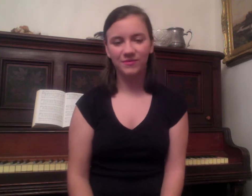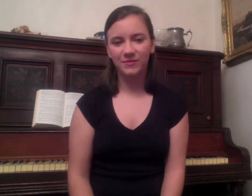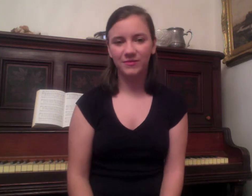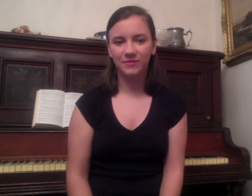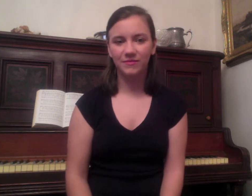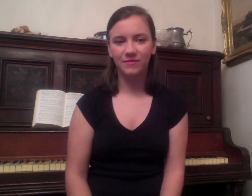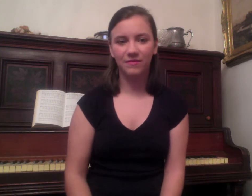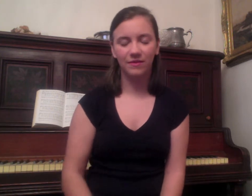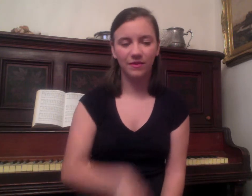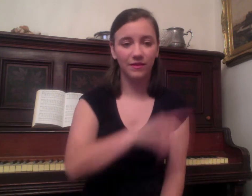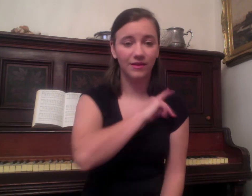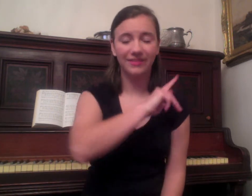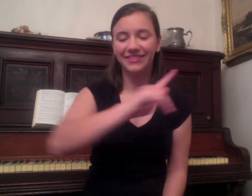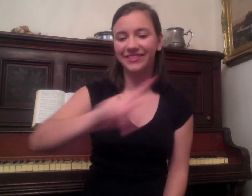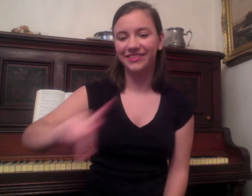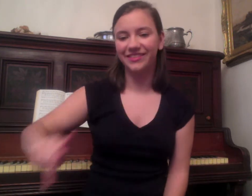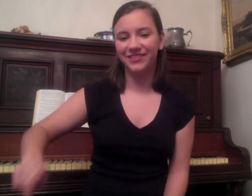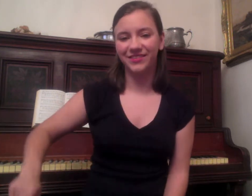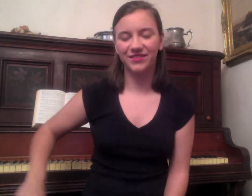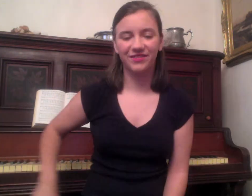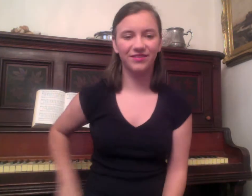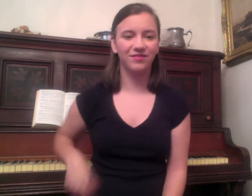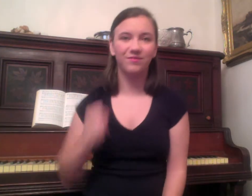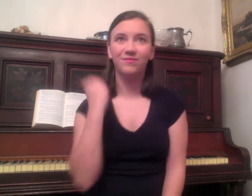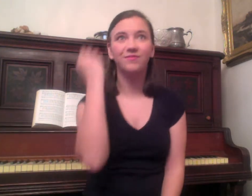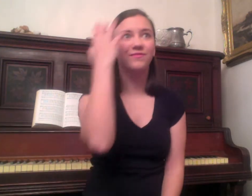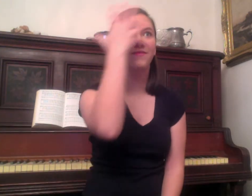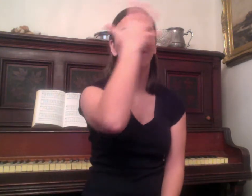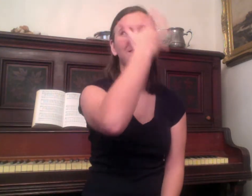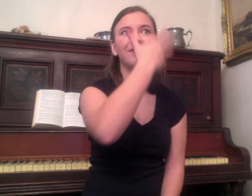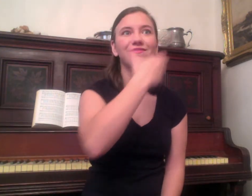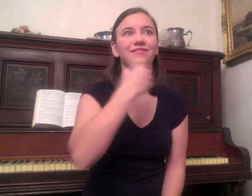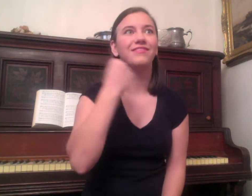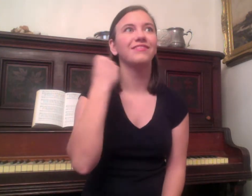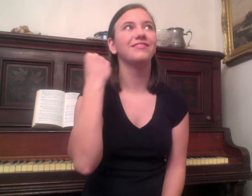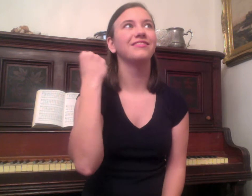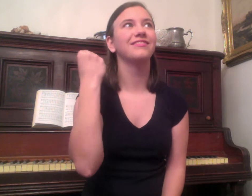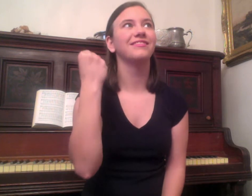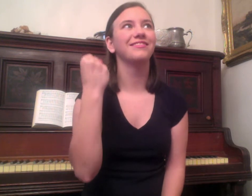The splendor of a king,